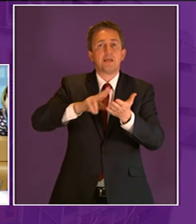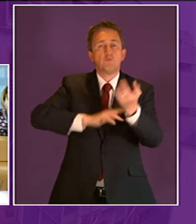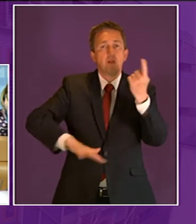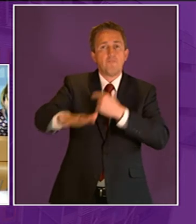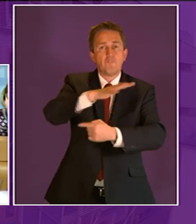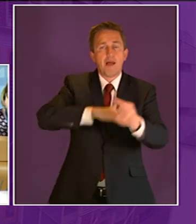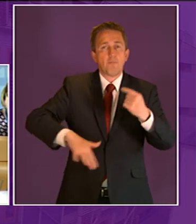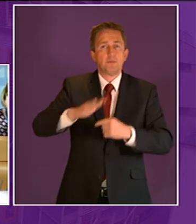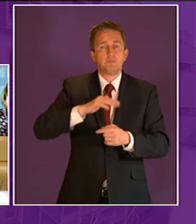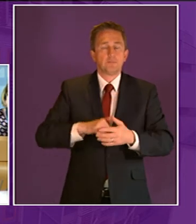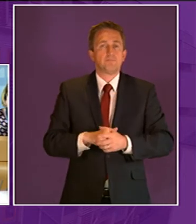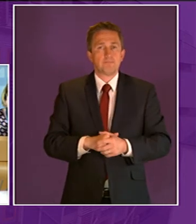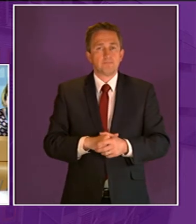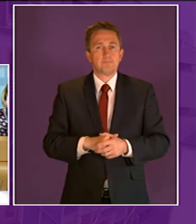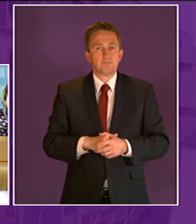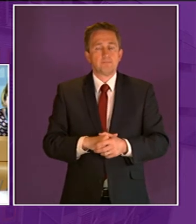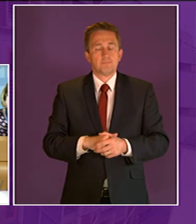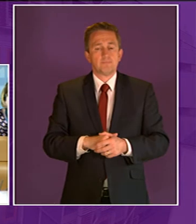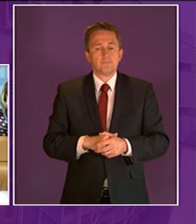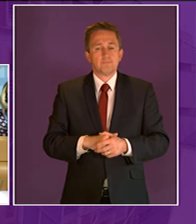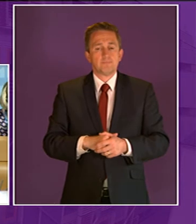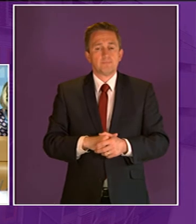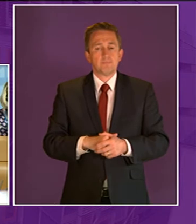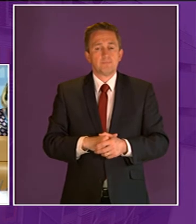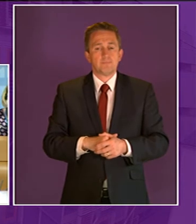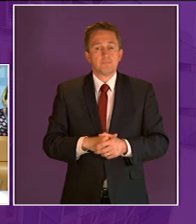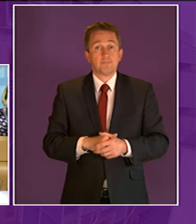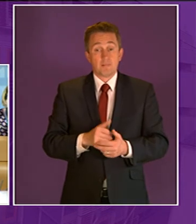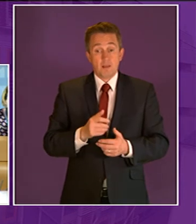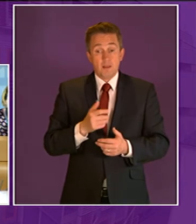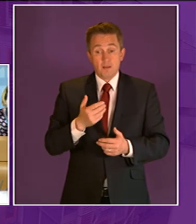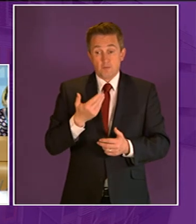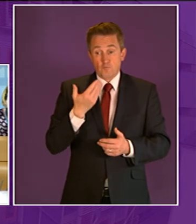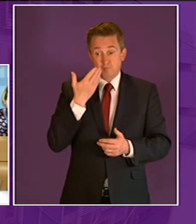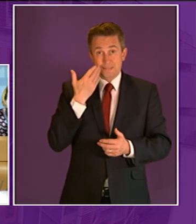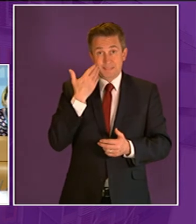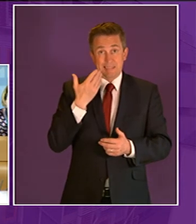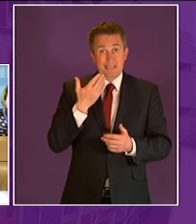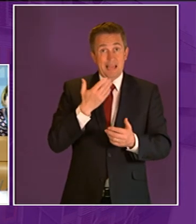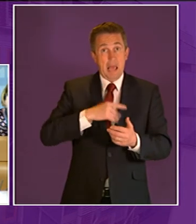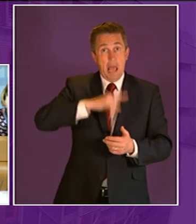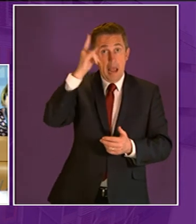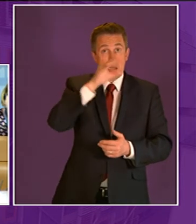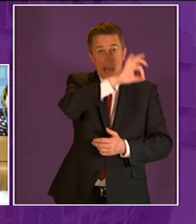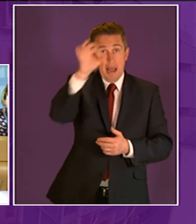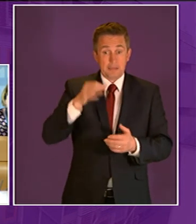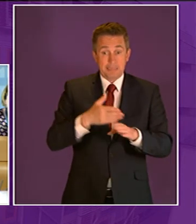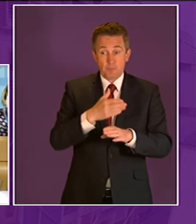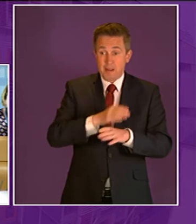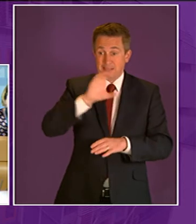of scotland they've thankfully just been given 47 000 pounds by helens and ellens enterprise they're an organization based